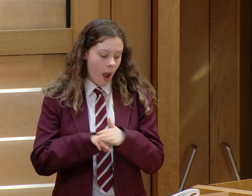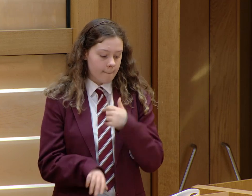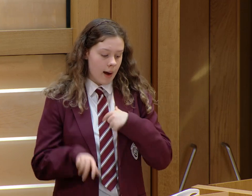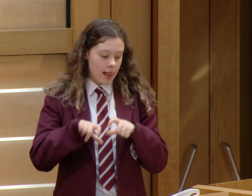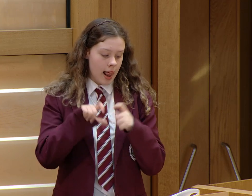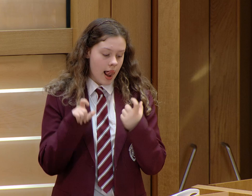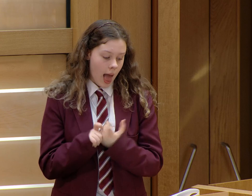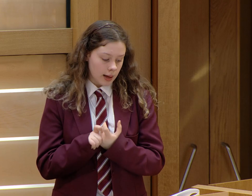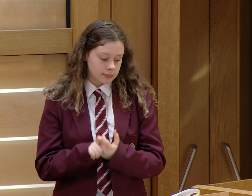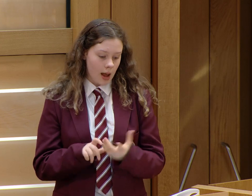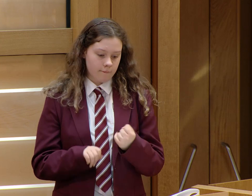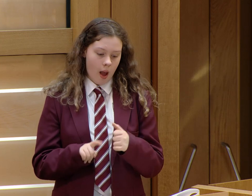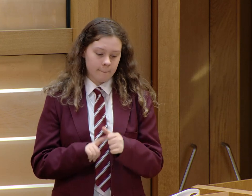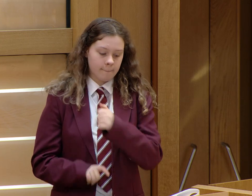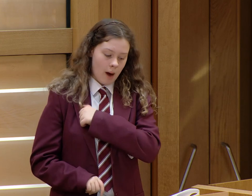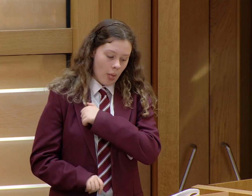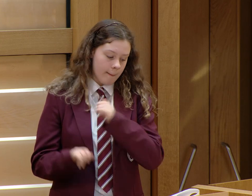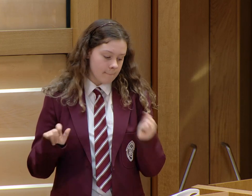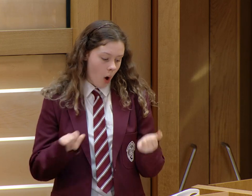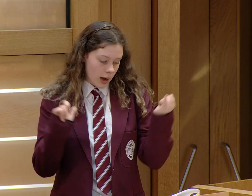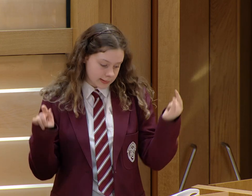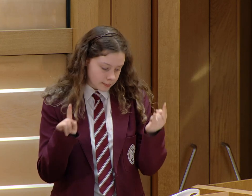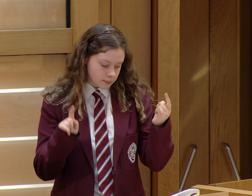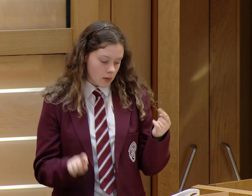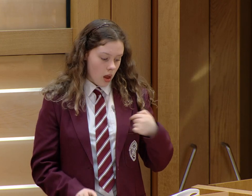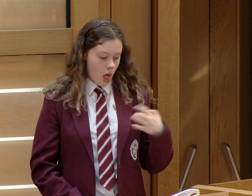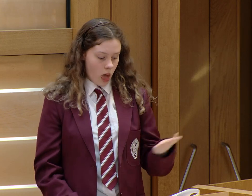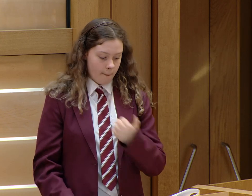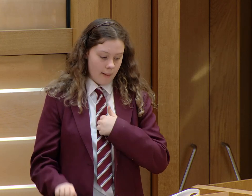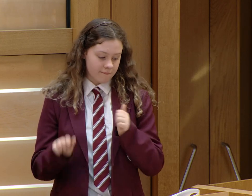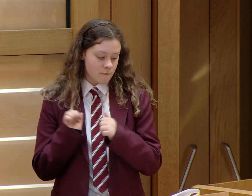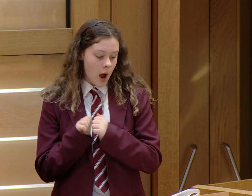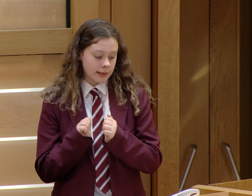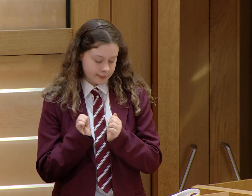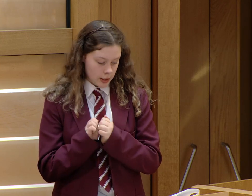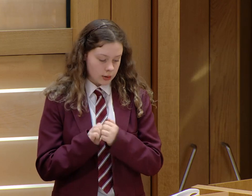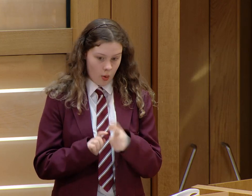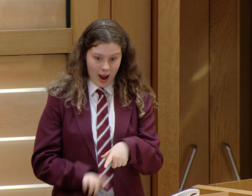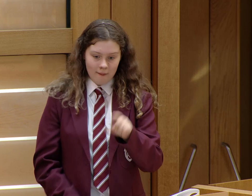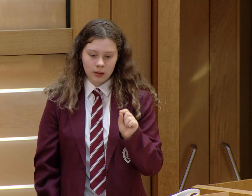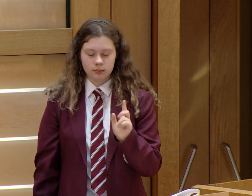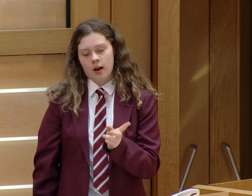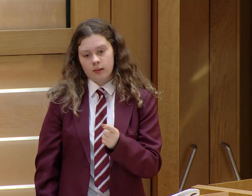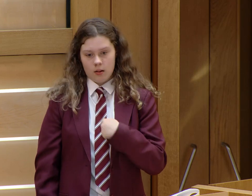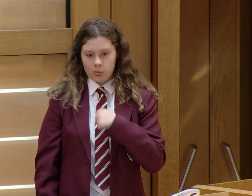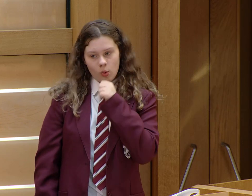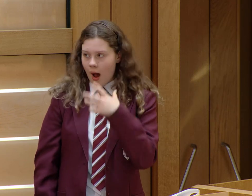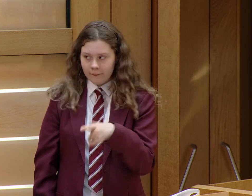I remember one girl in my class. She was having her birthday party. And all my friends were invited.